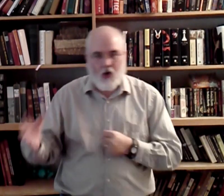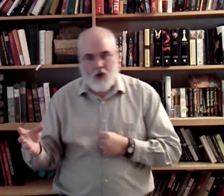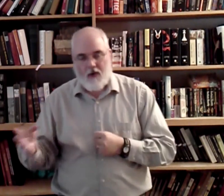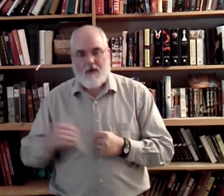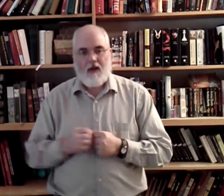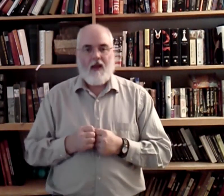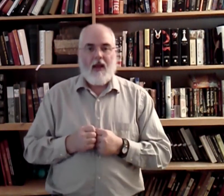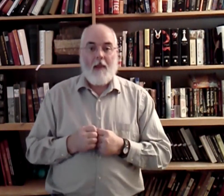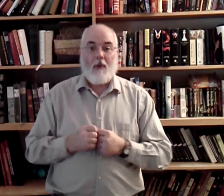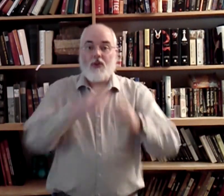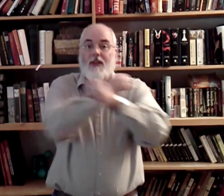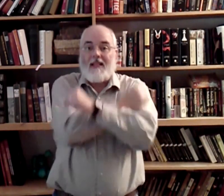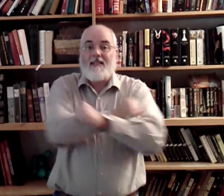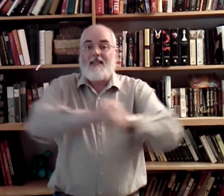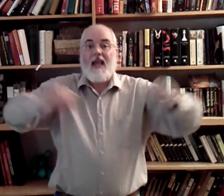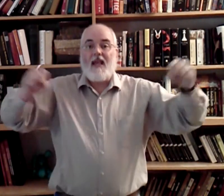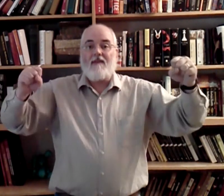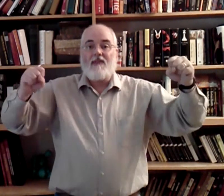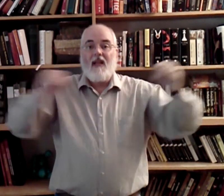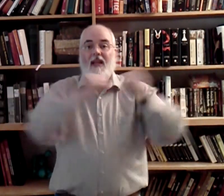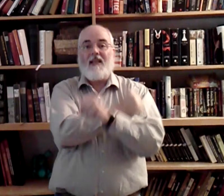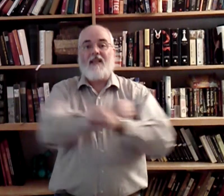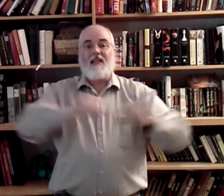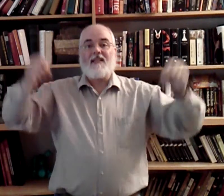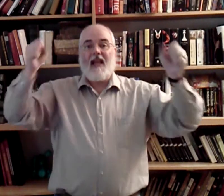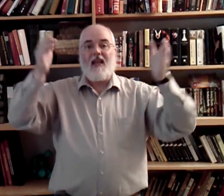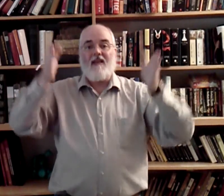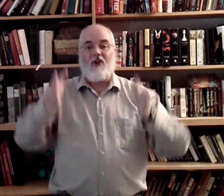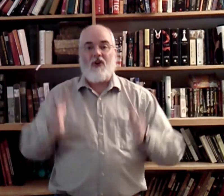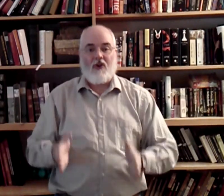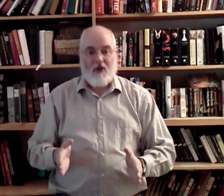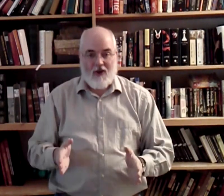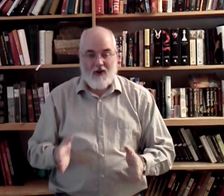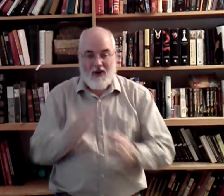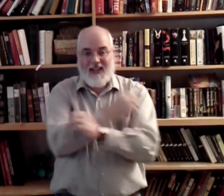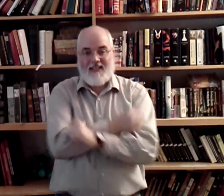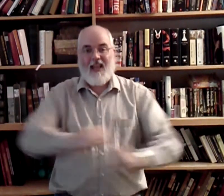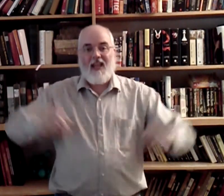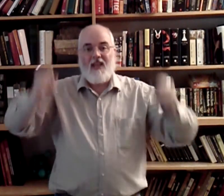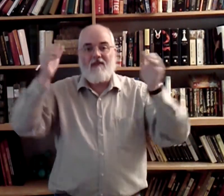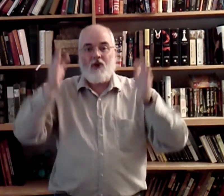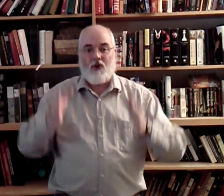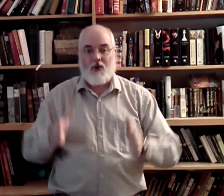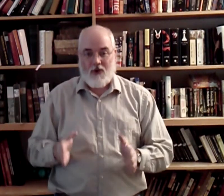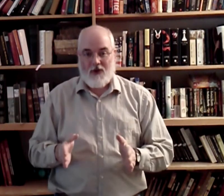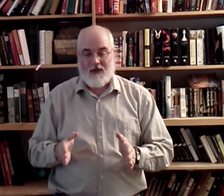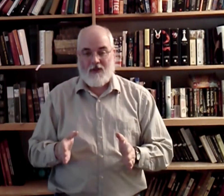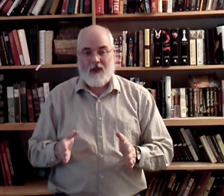A person that saves is a saver. A savior. Okay?